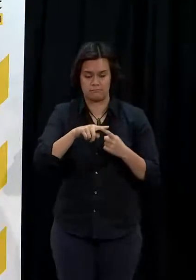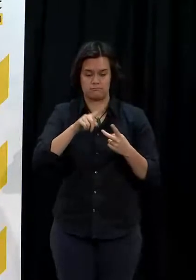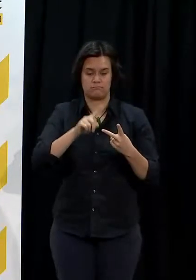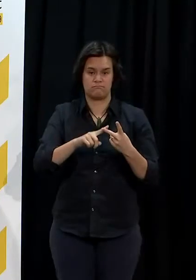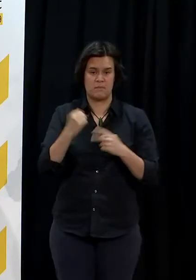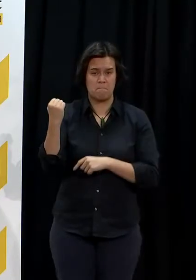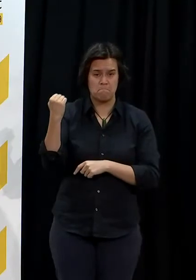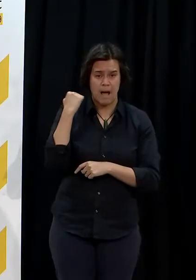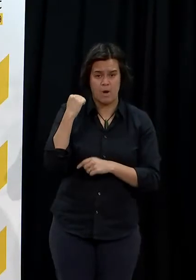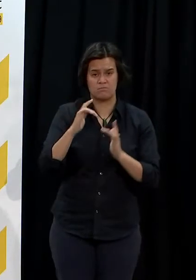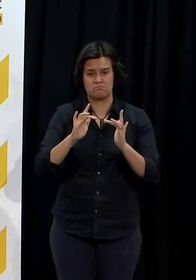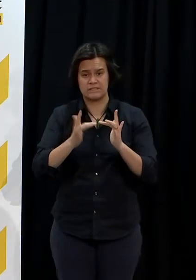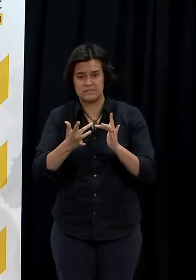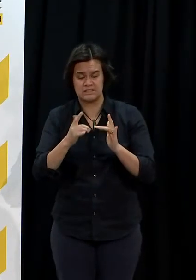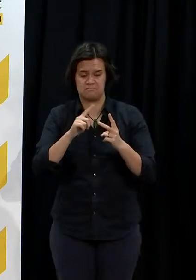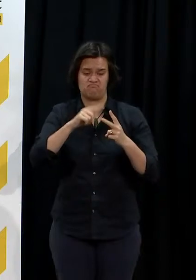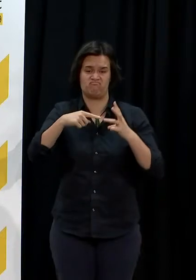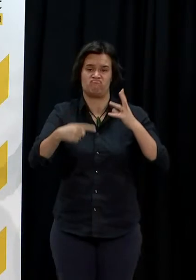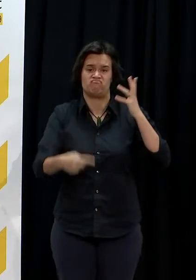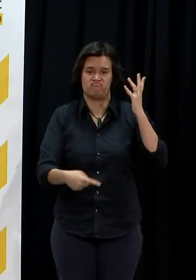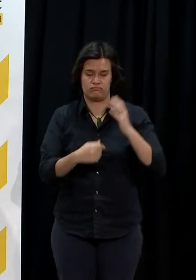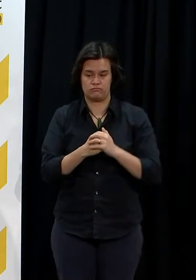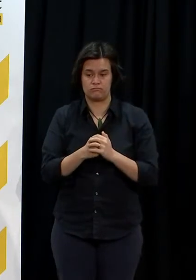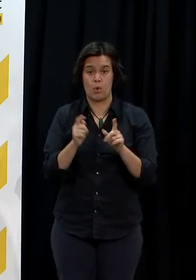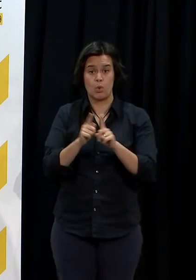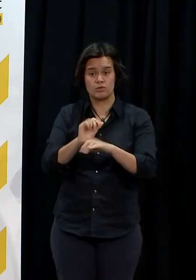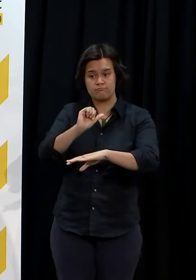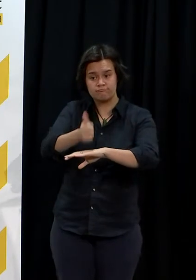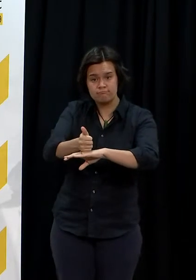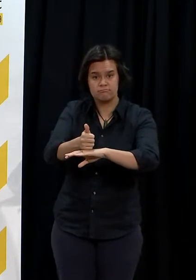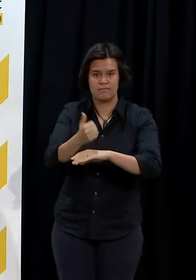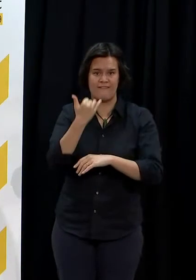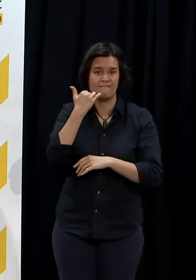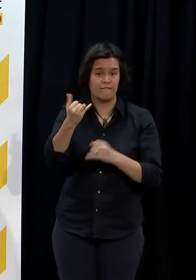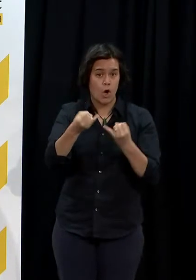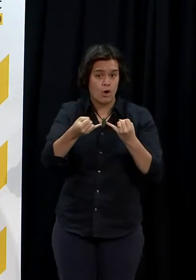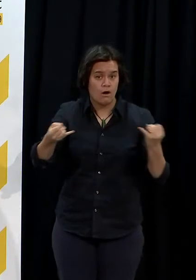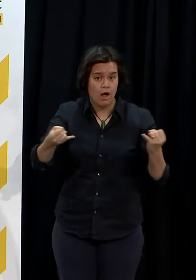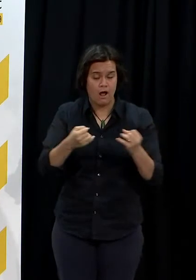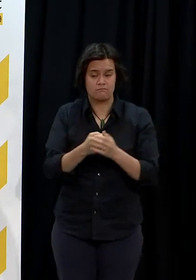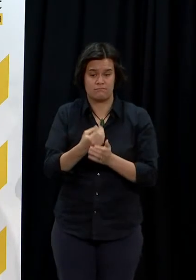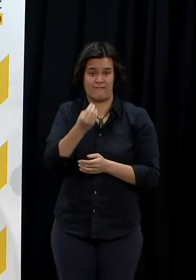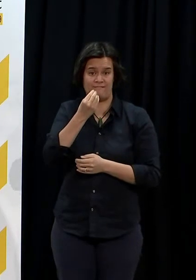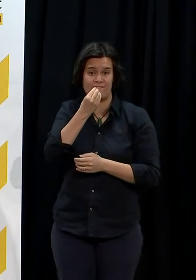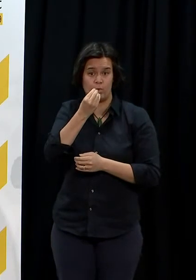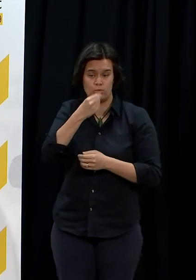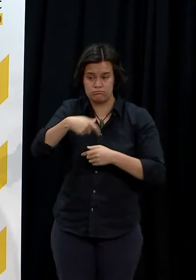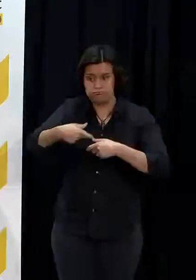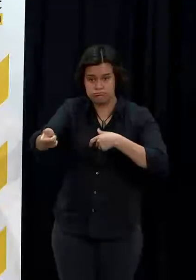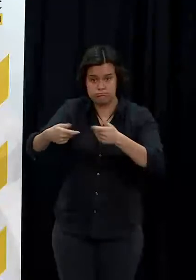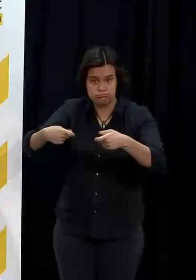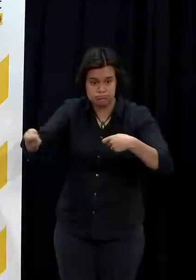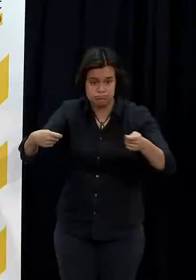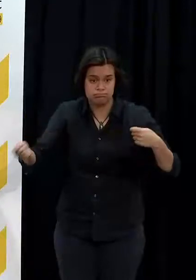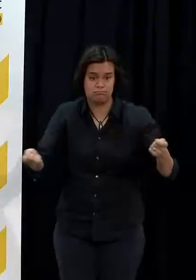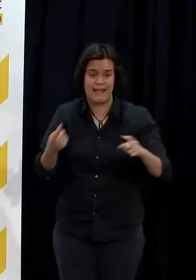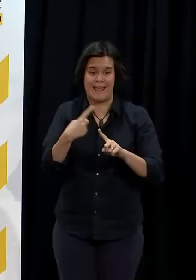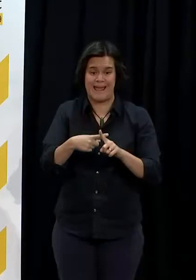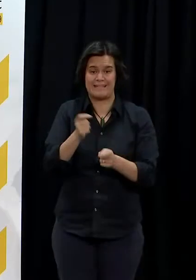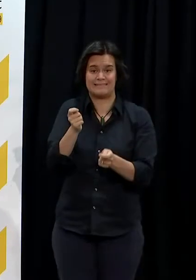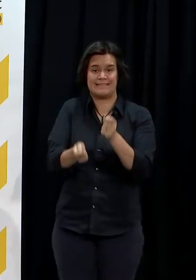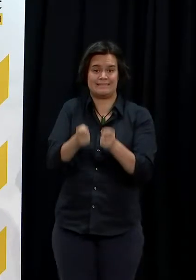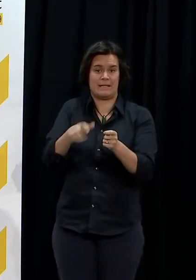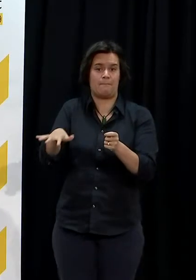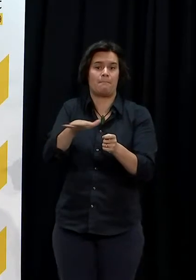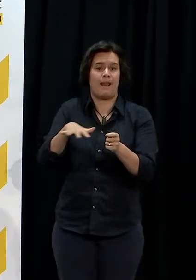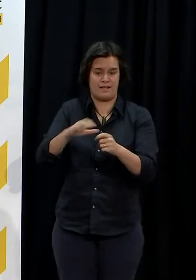Whānau ora providers have re-established testing sites, 0800 support lines and food banks across the motu. Whānau ora navigators are